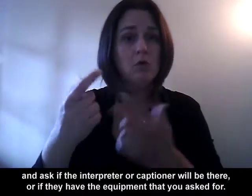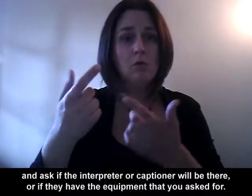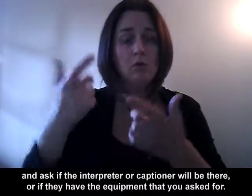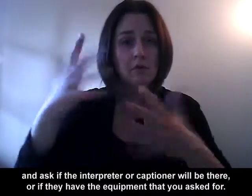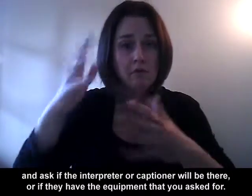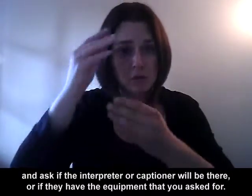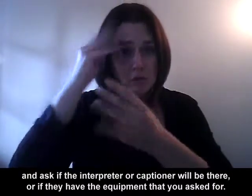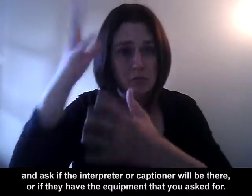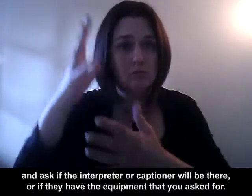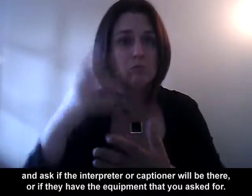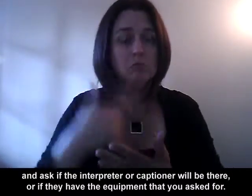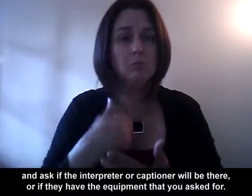equipment that you asked for.